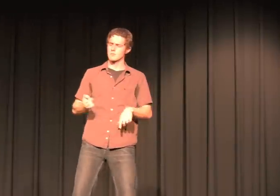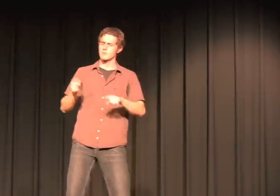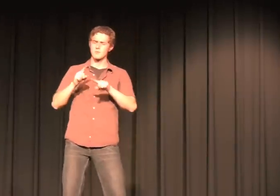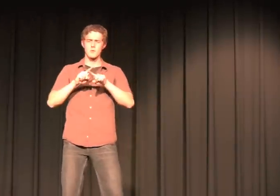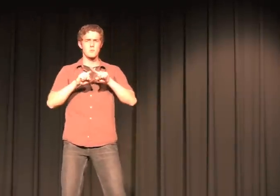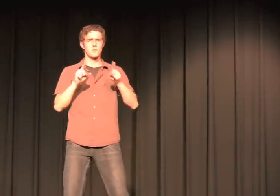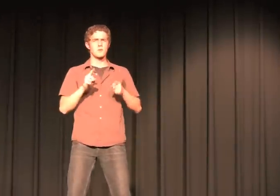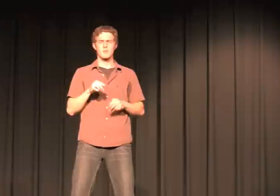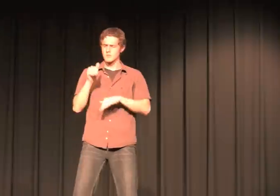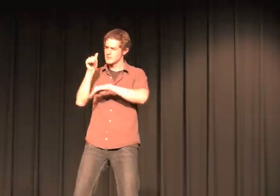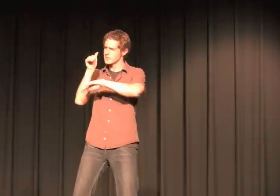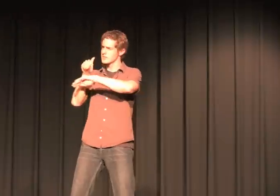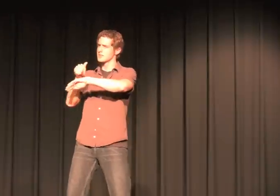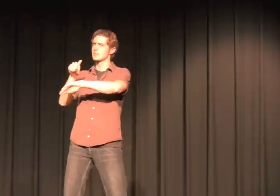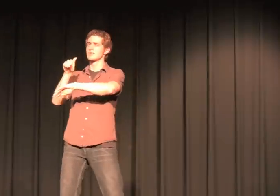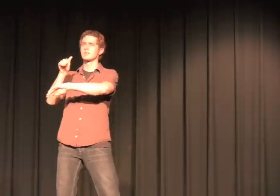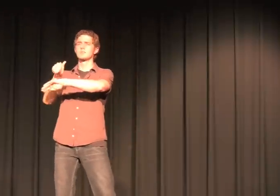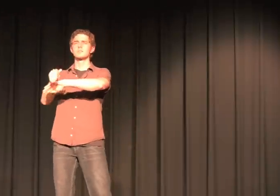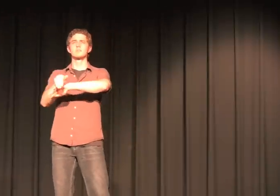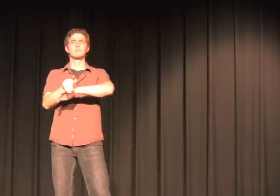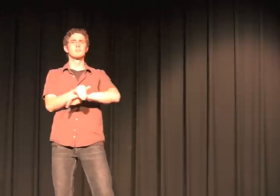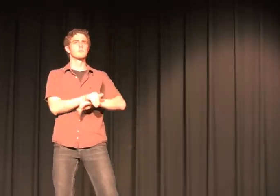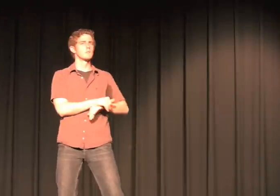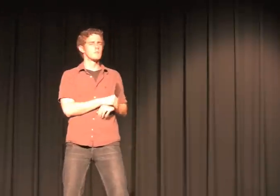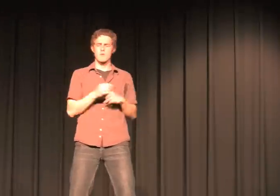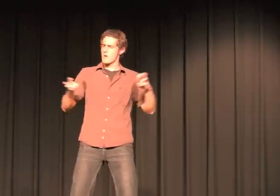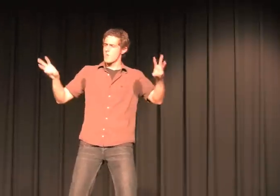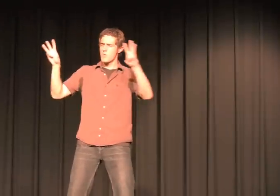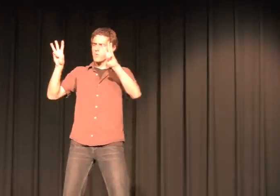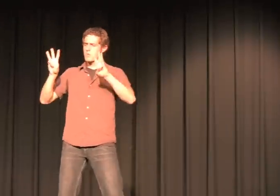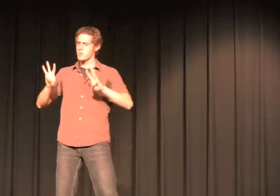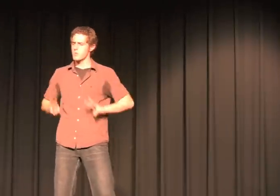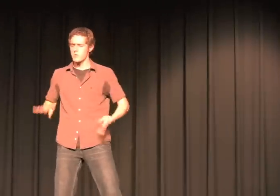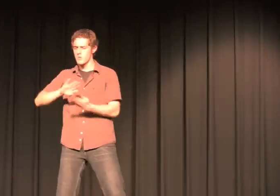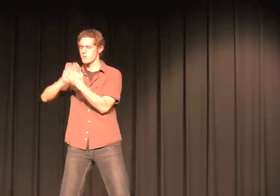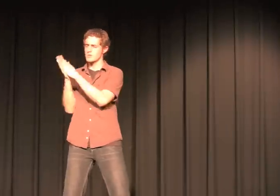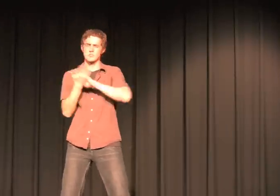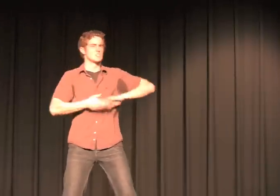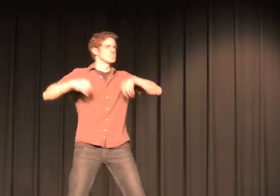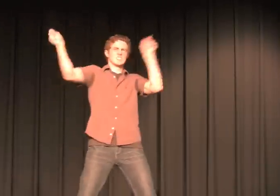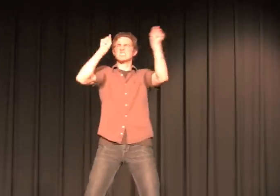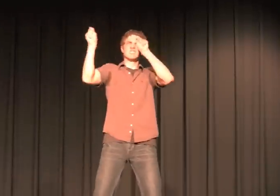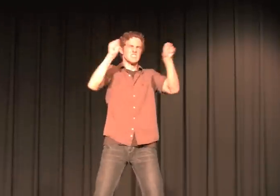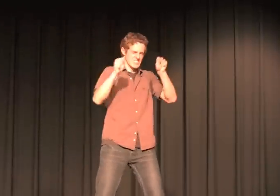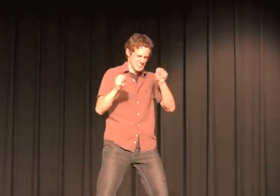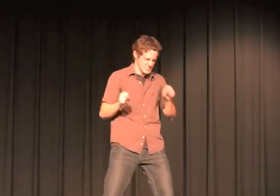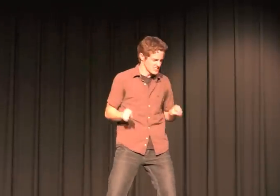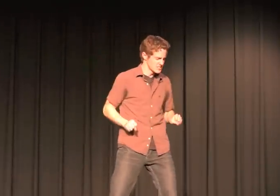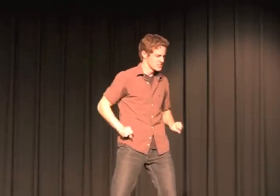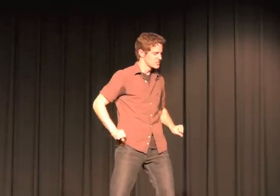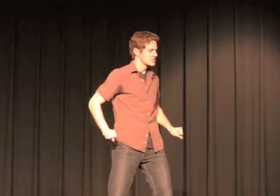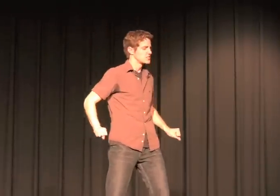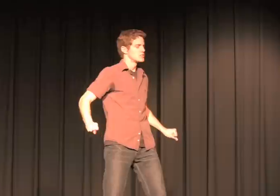But when the night came The weather to a raging storm had turned